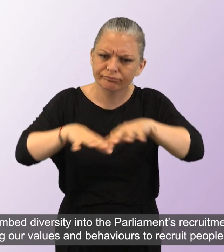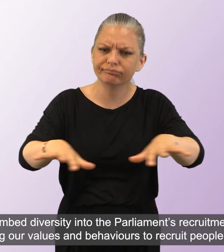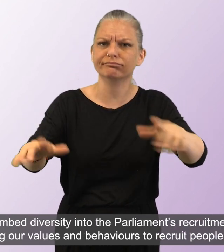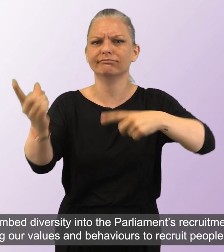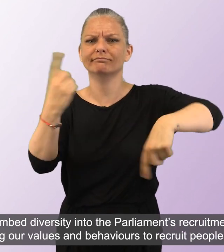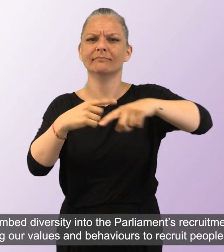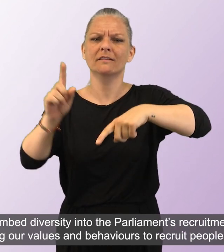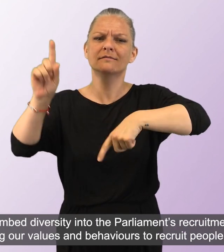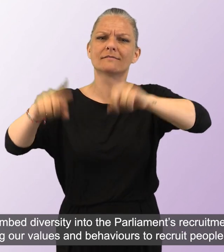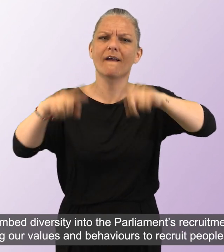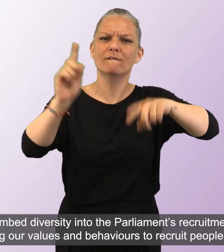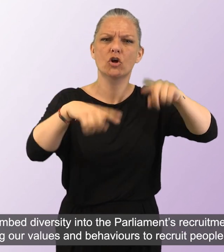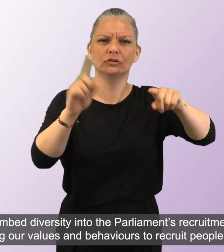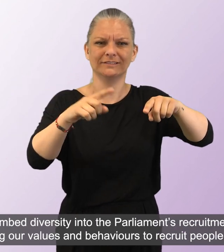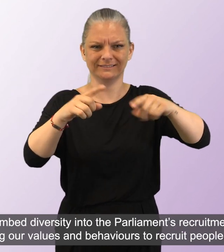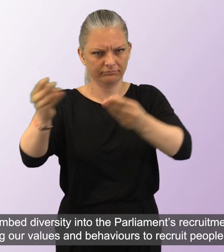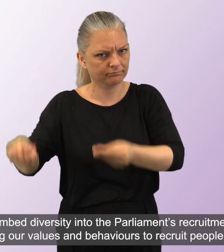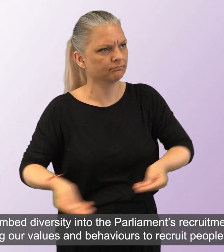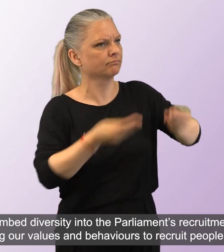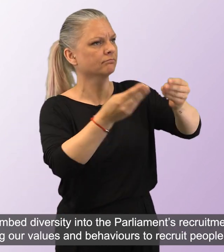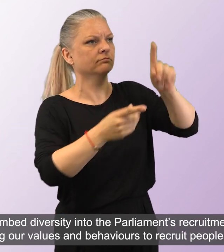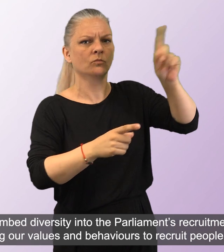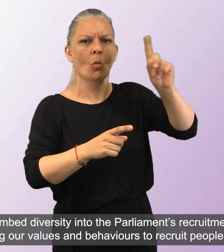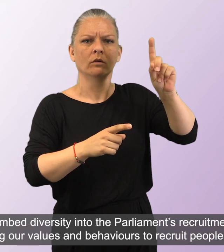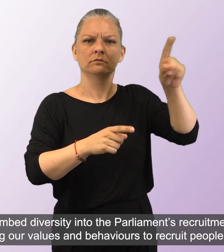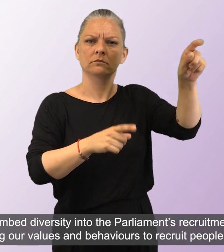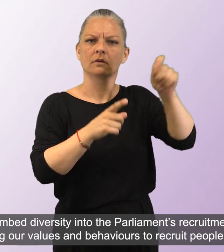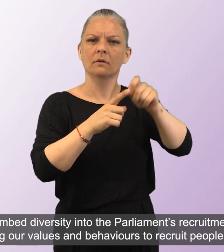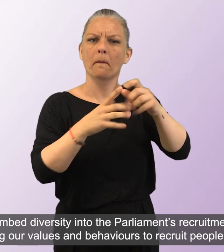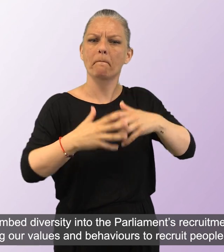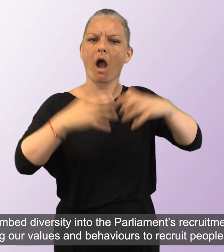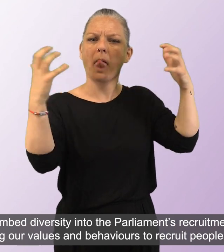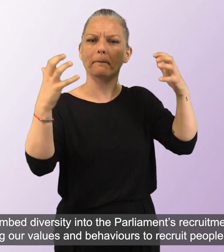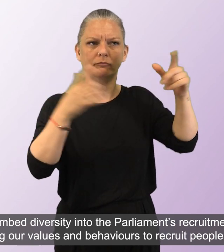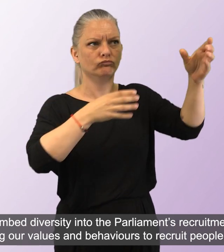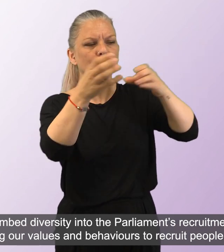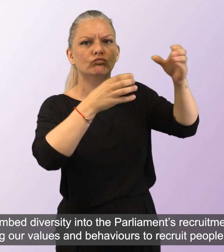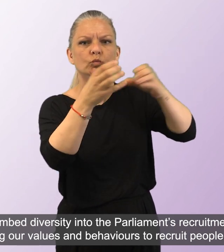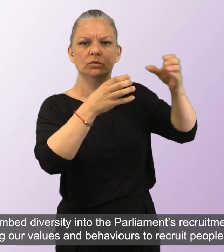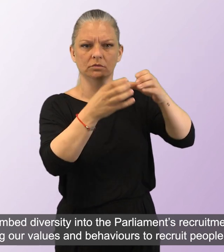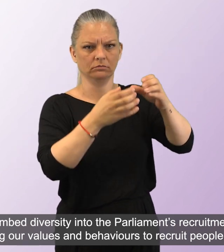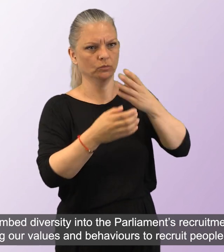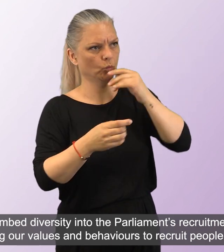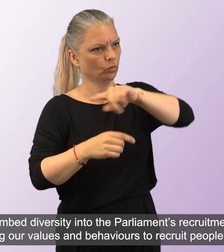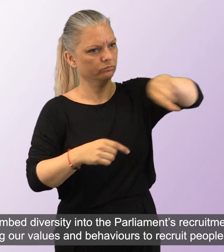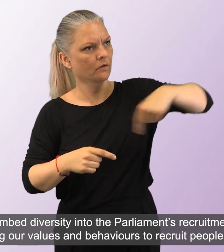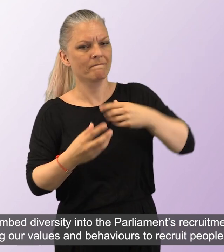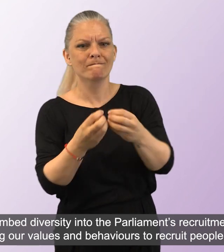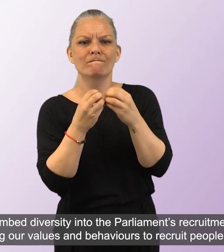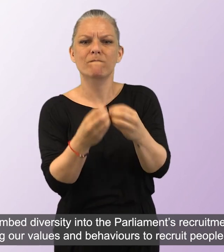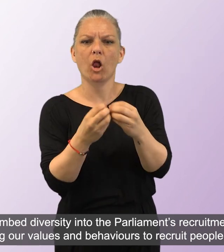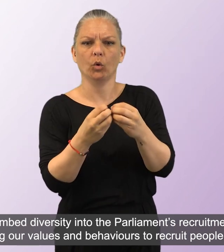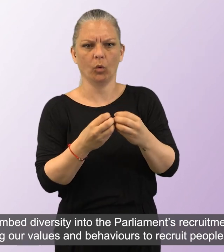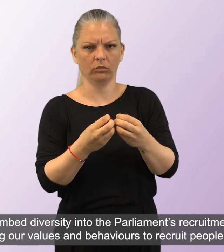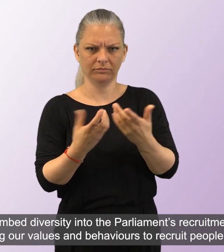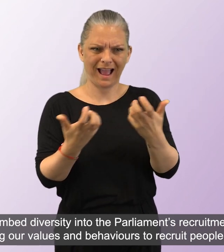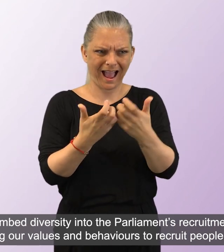Continue to embed diversity into the Parliament's recruitment practices, using our values and behaviours to recruit people.